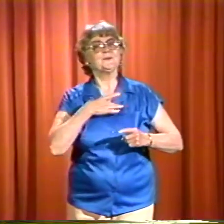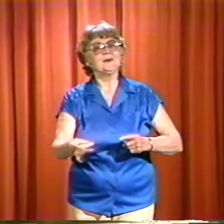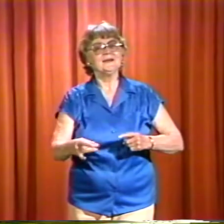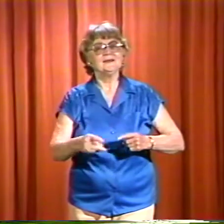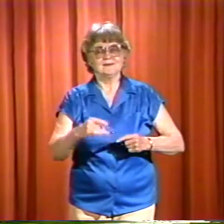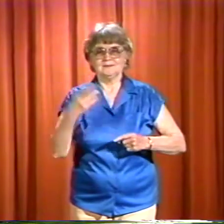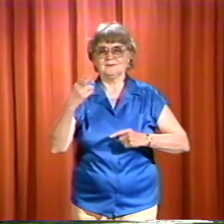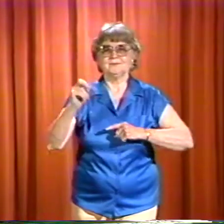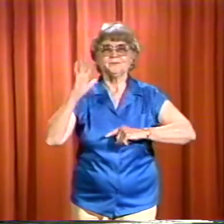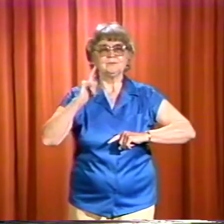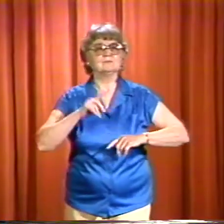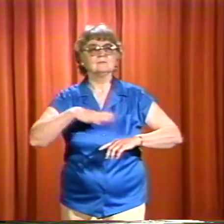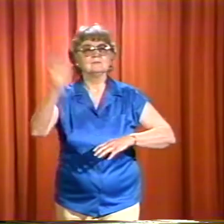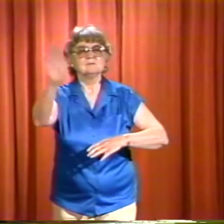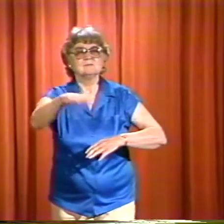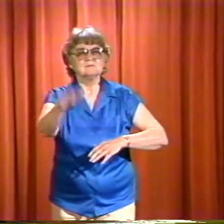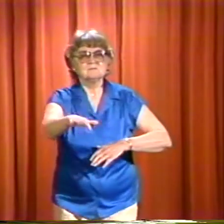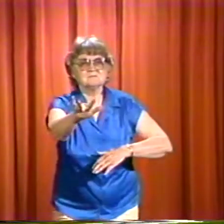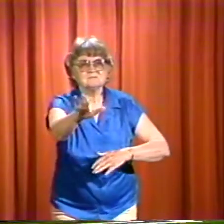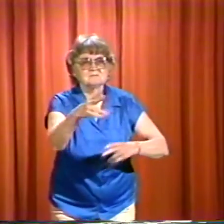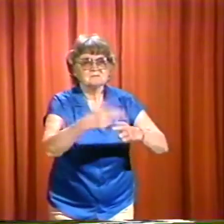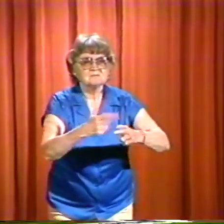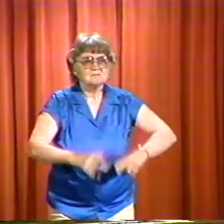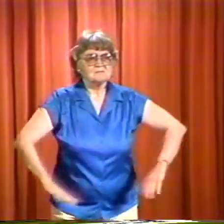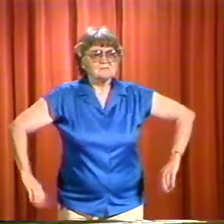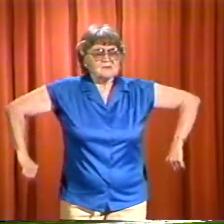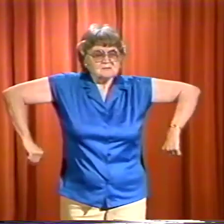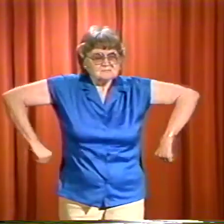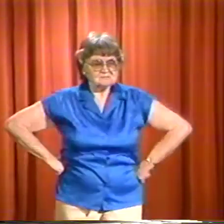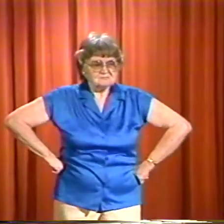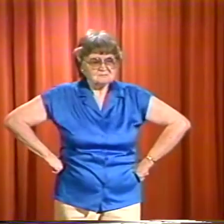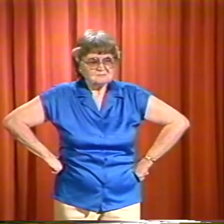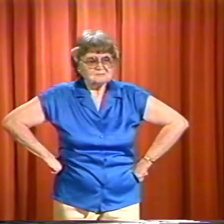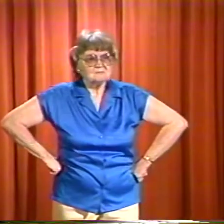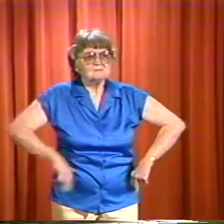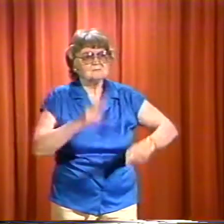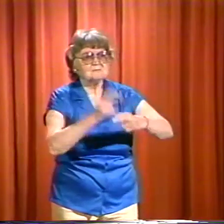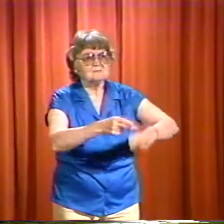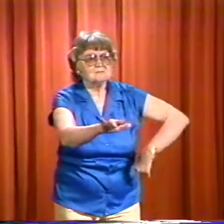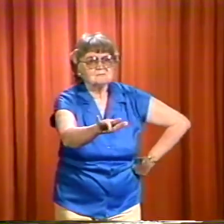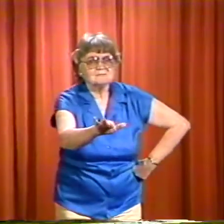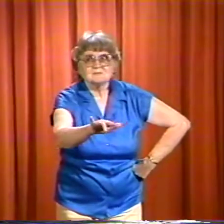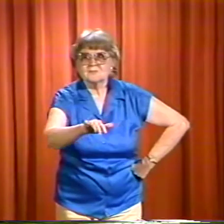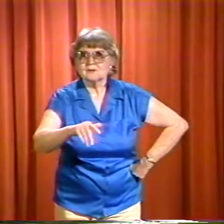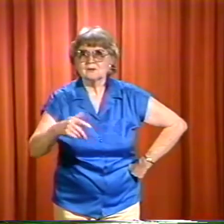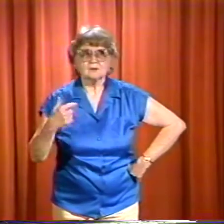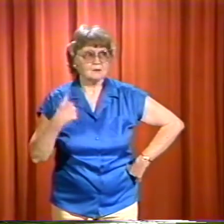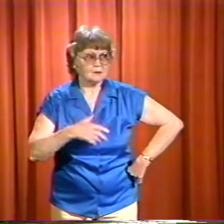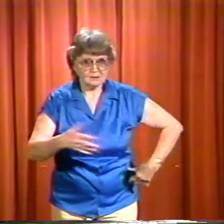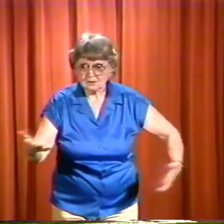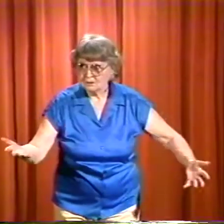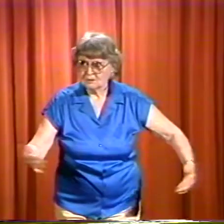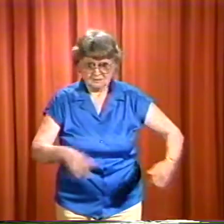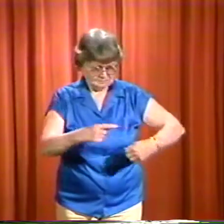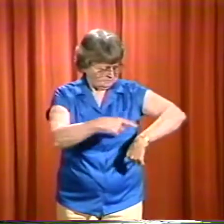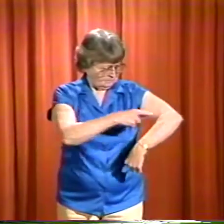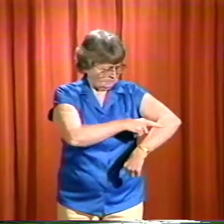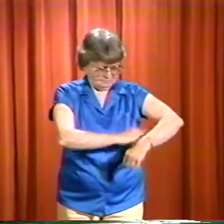this. One activity which I really liked was when he would strike a pose such as stand with his hands on his hips and ask us to come up with the